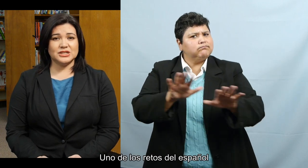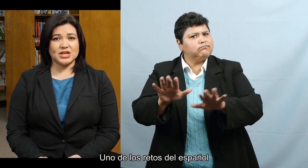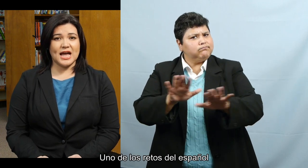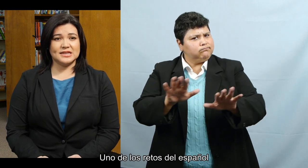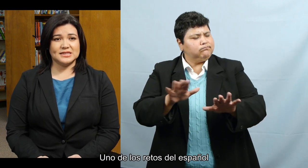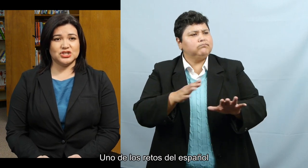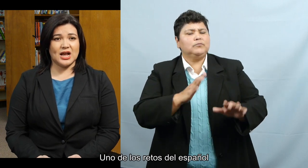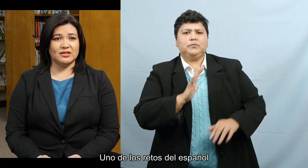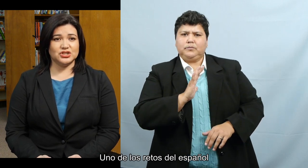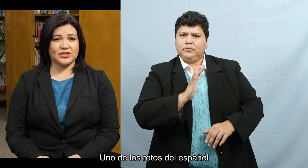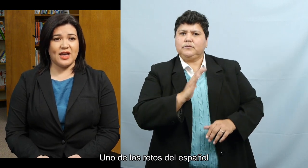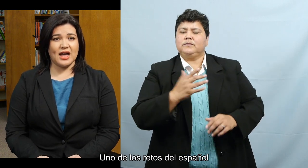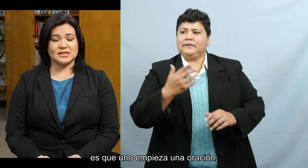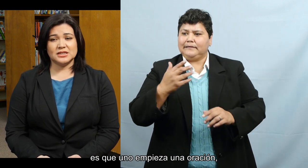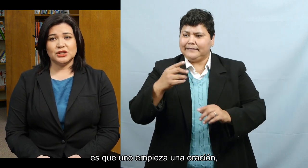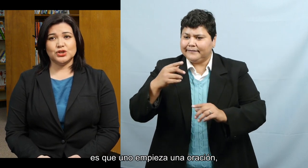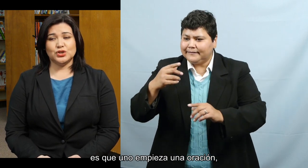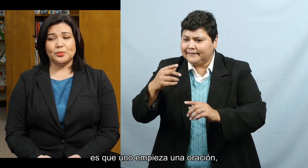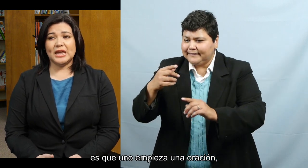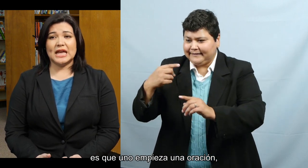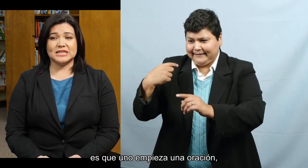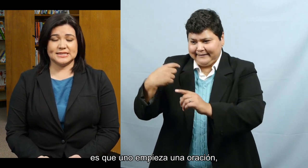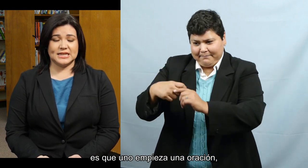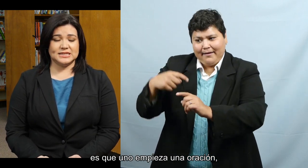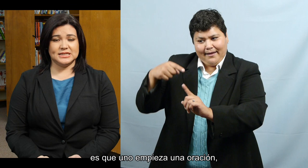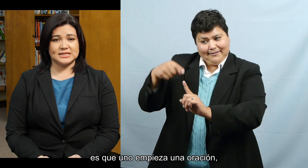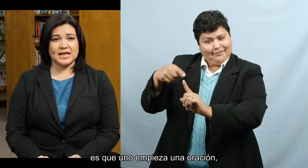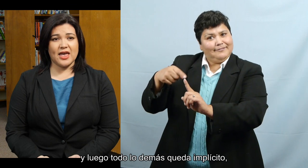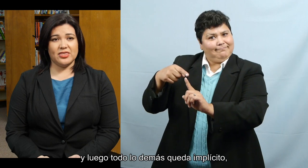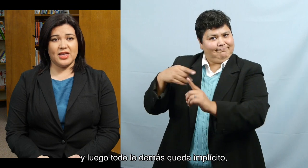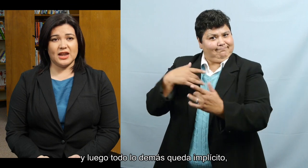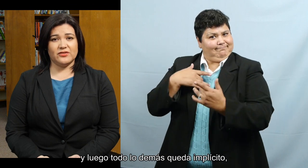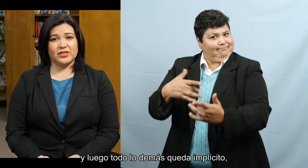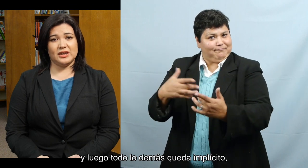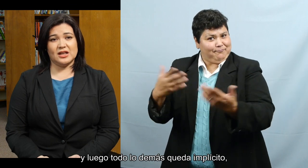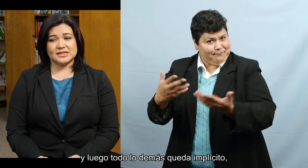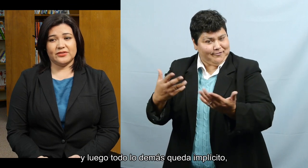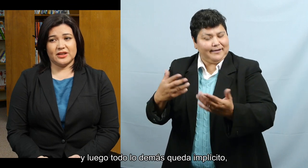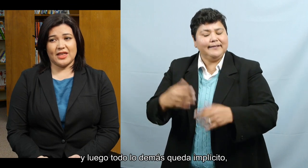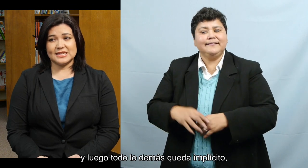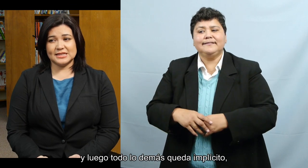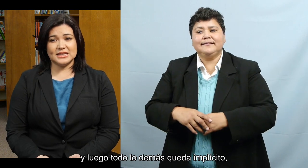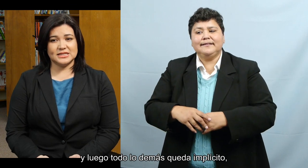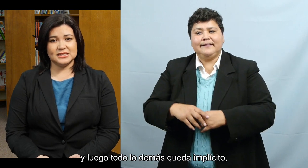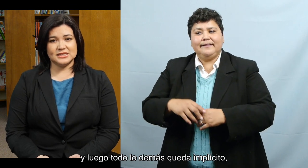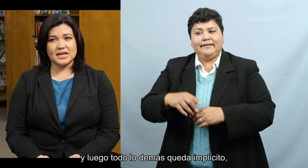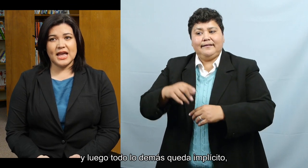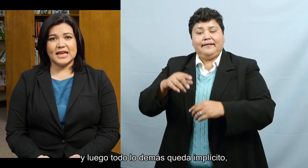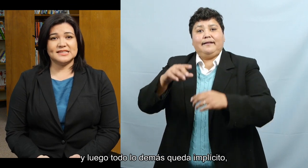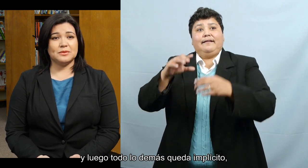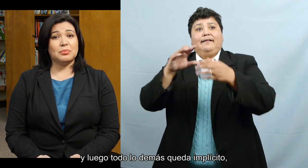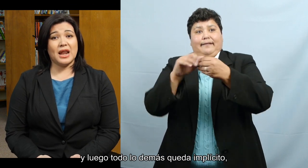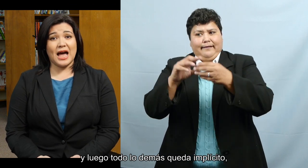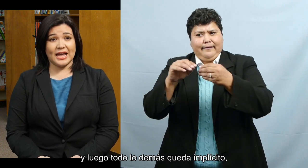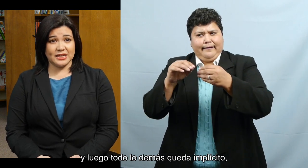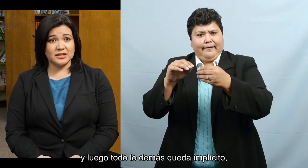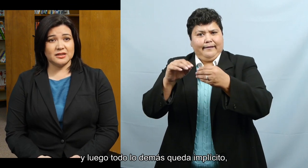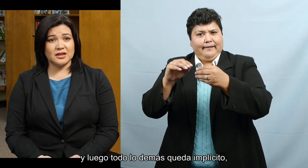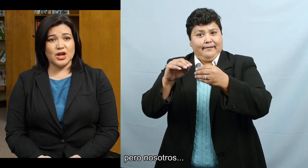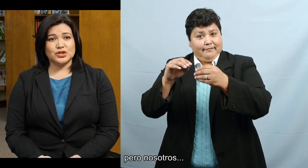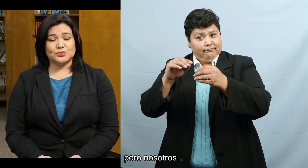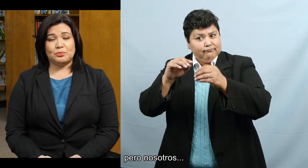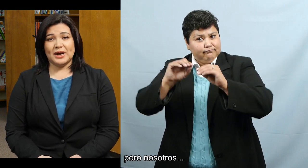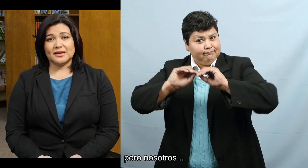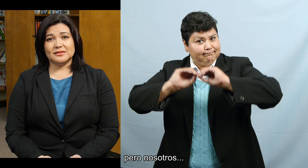Spanish has the challenge that you began a sentence and then everything else after that sentence is implied